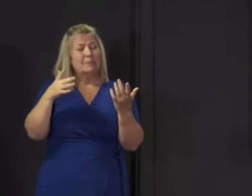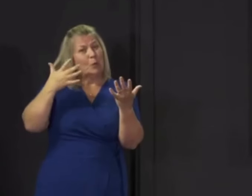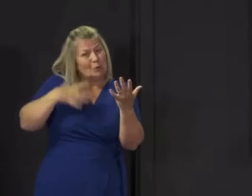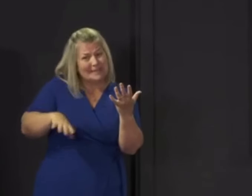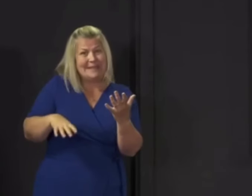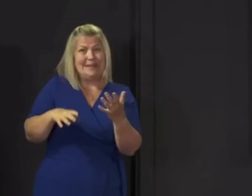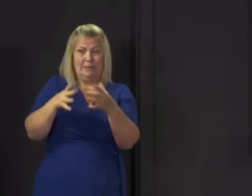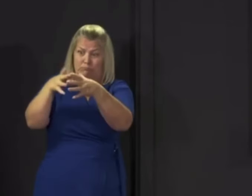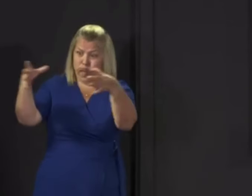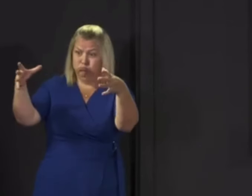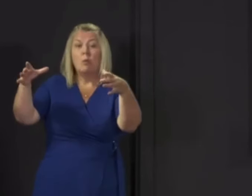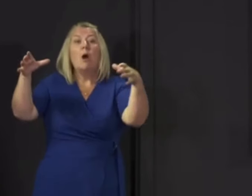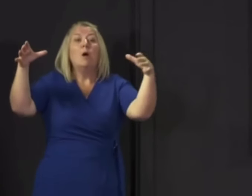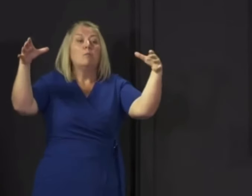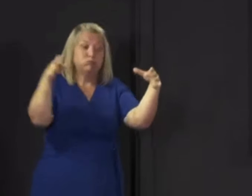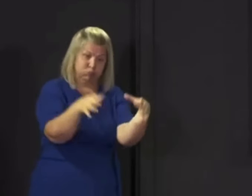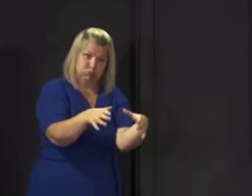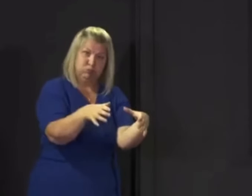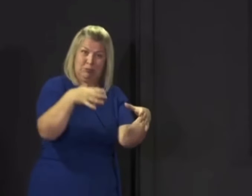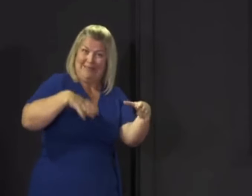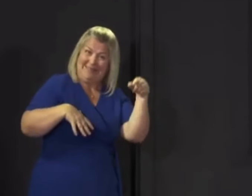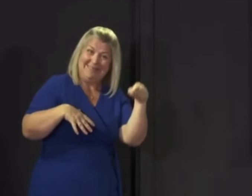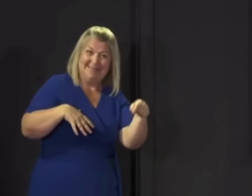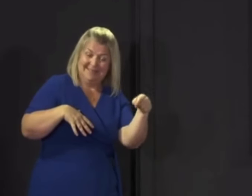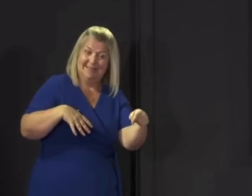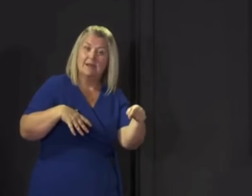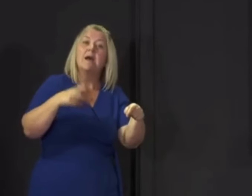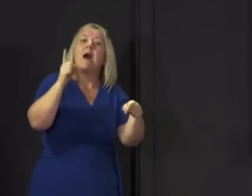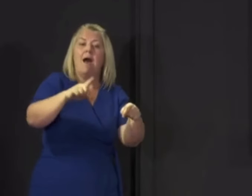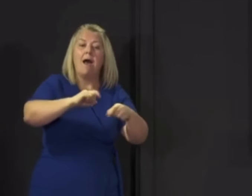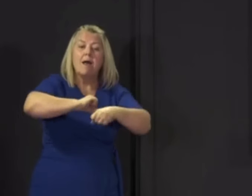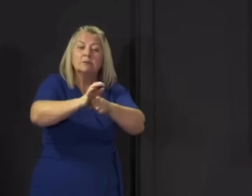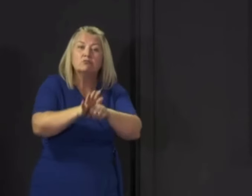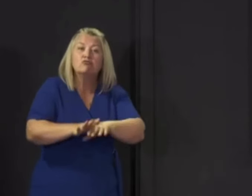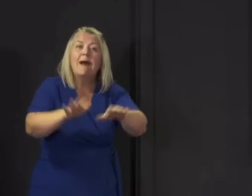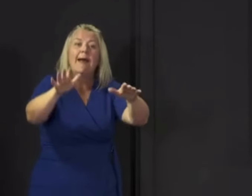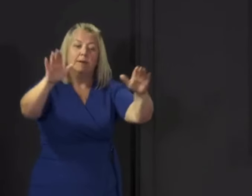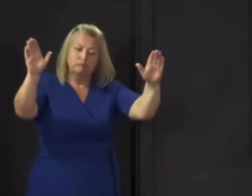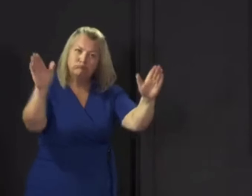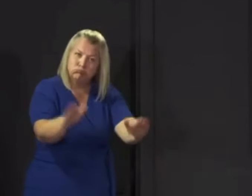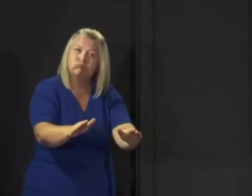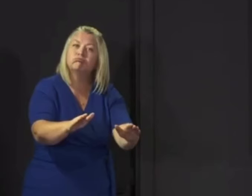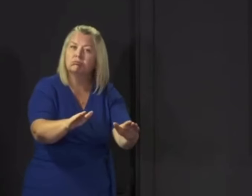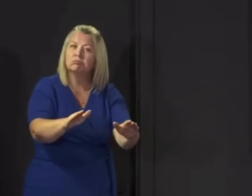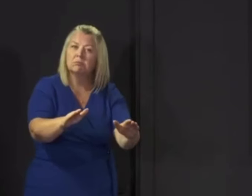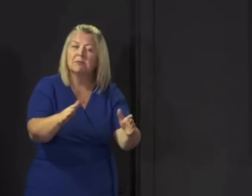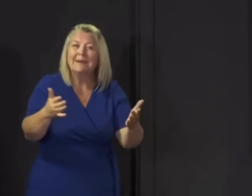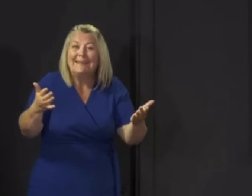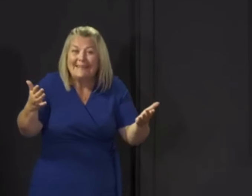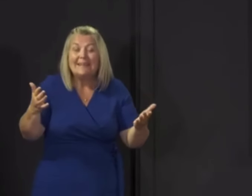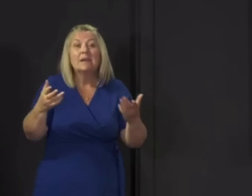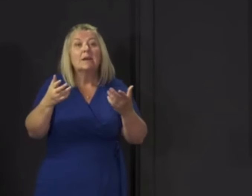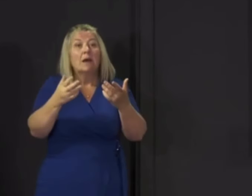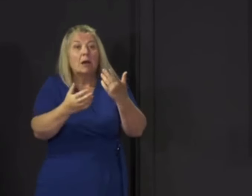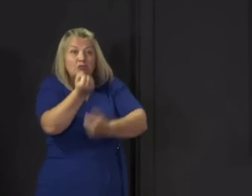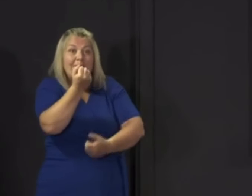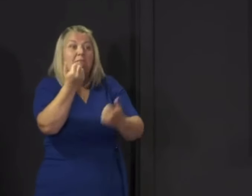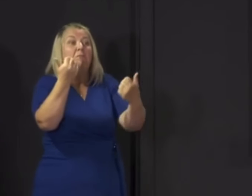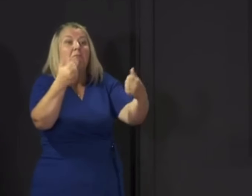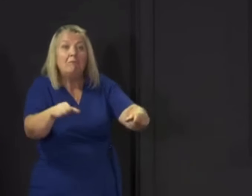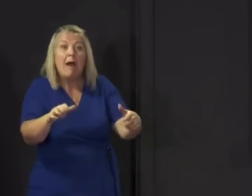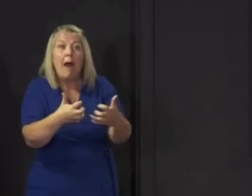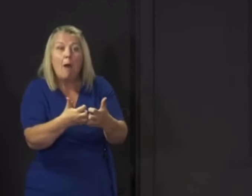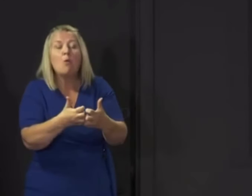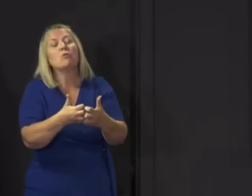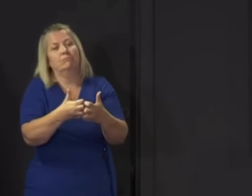Well everybody, it's Monday, it's Nicola, and all I can say is, you bammy bastards that went out out the weekend because, oh,